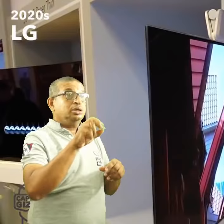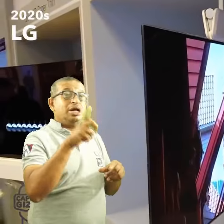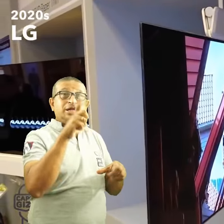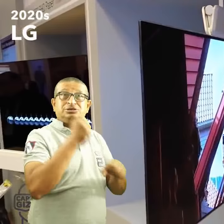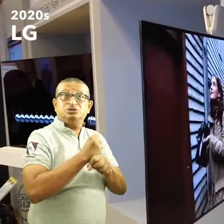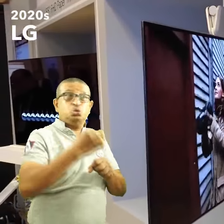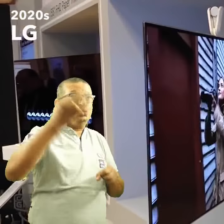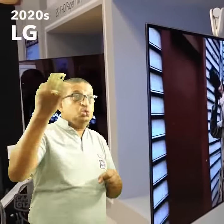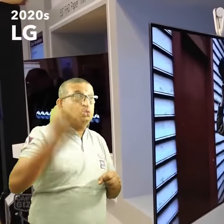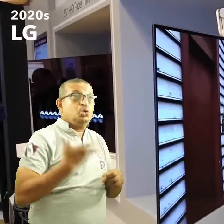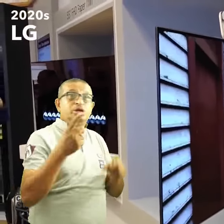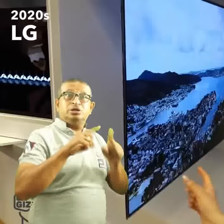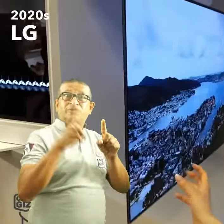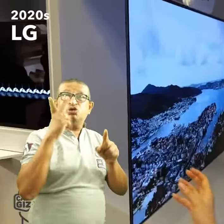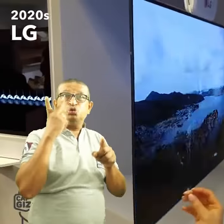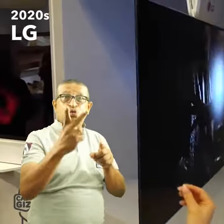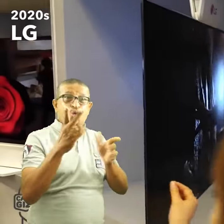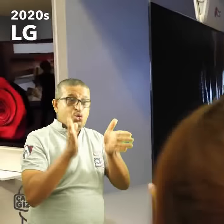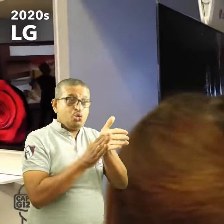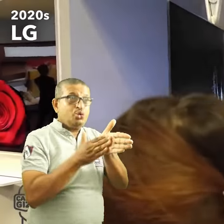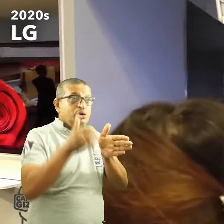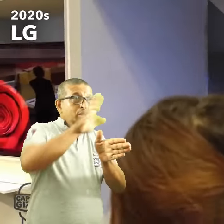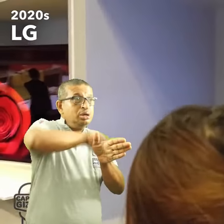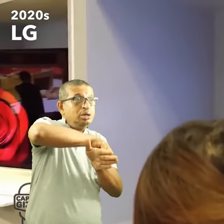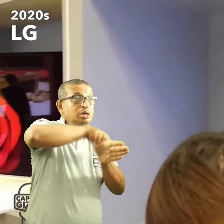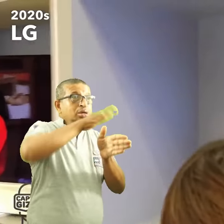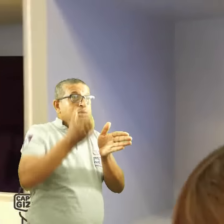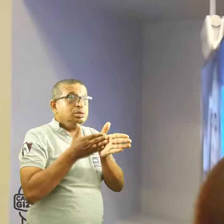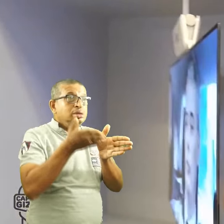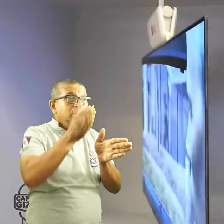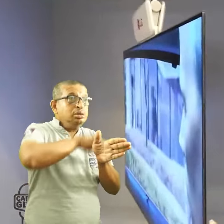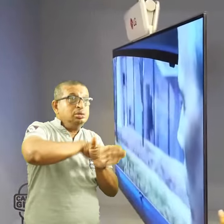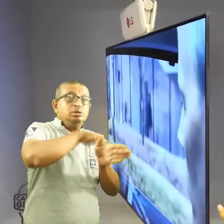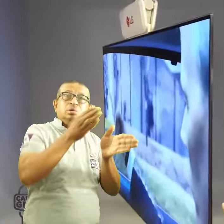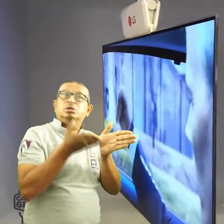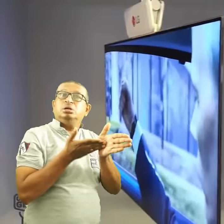The double-sided TV will be great for gaming and for commercial applications.